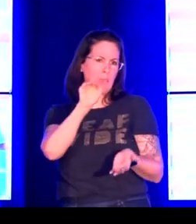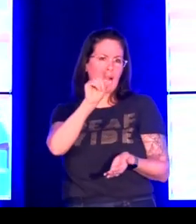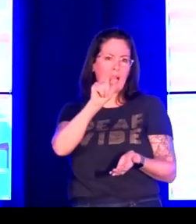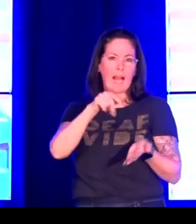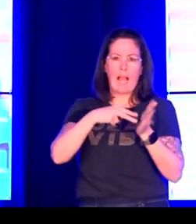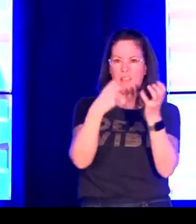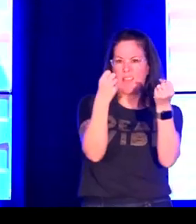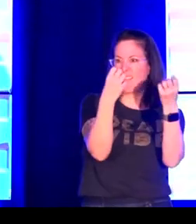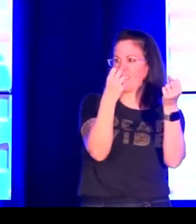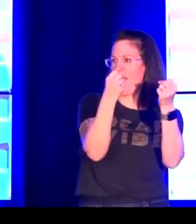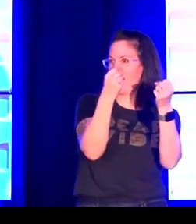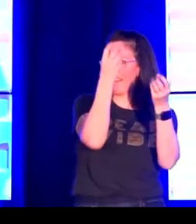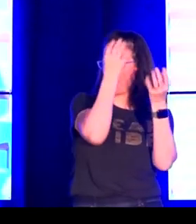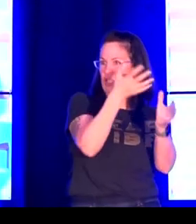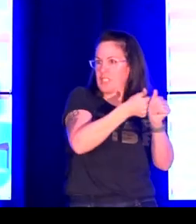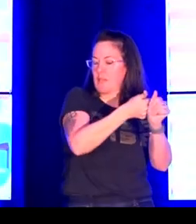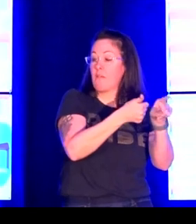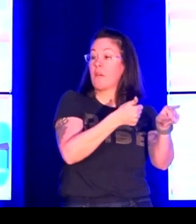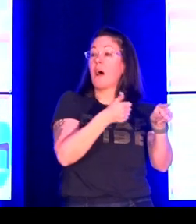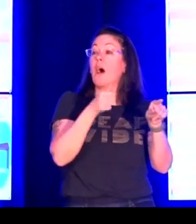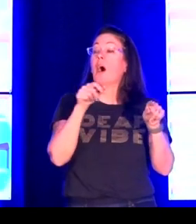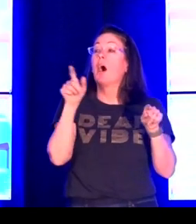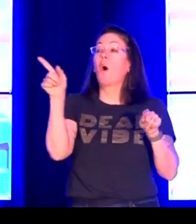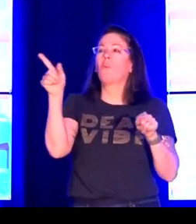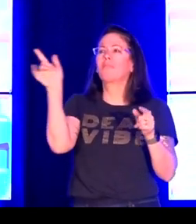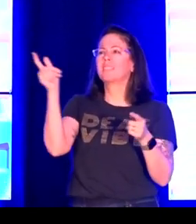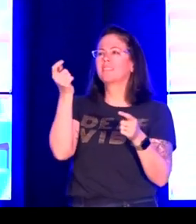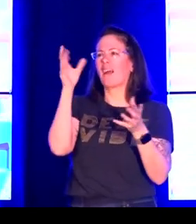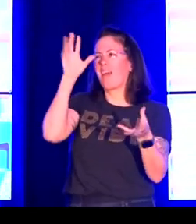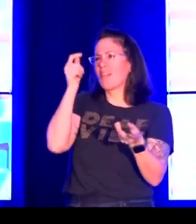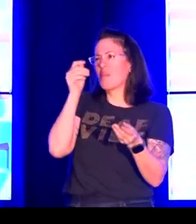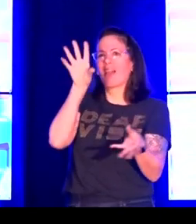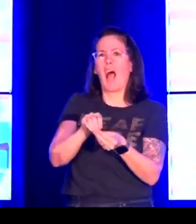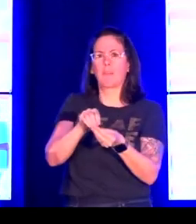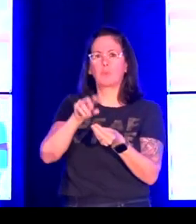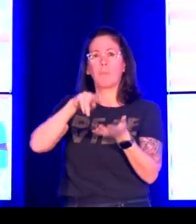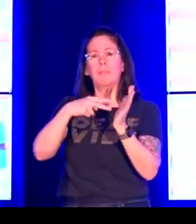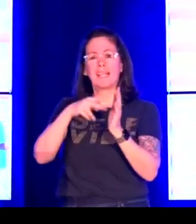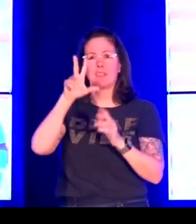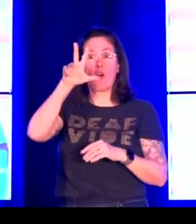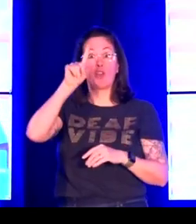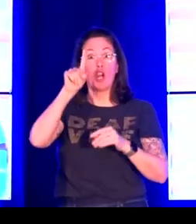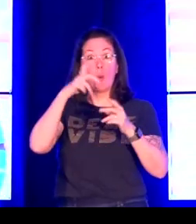For how the data was represented, and in this case, I'm talking about signed language as the data.